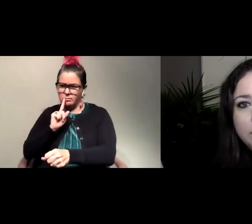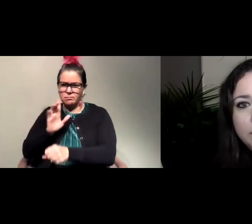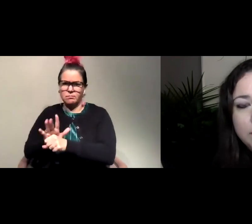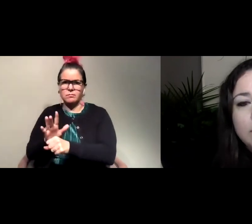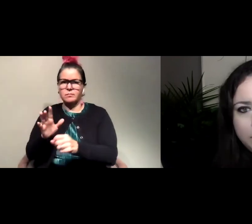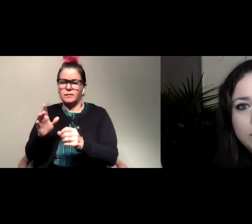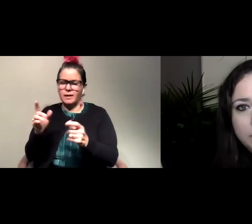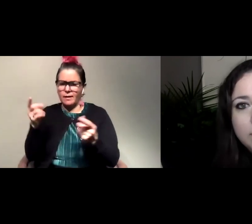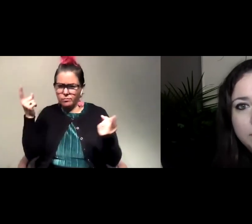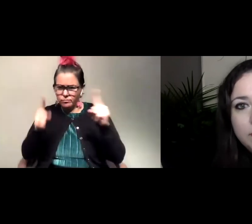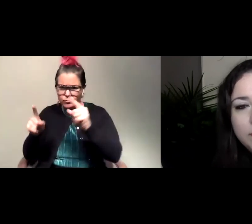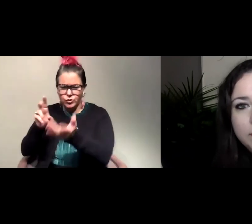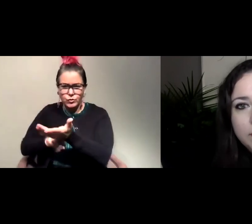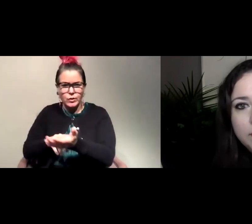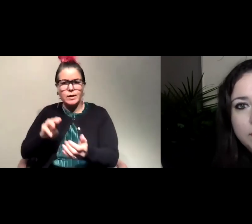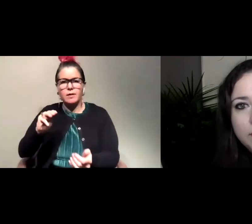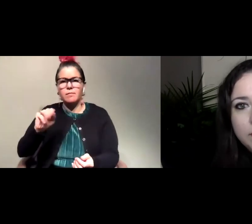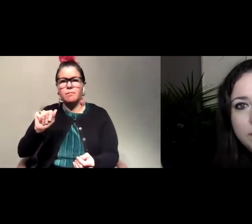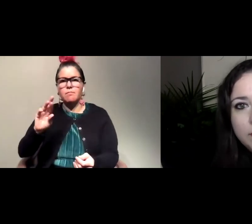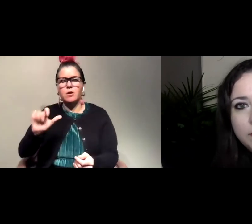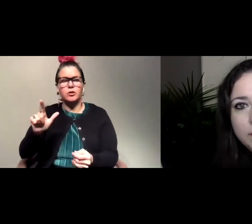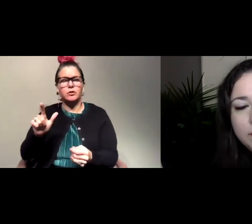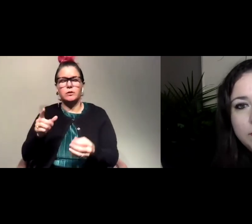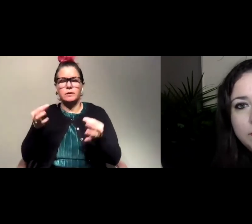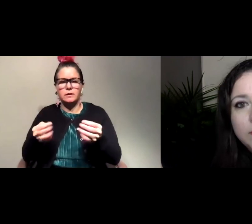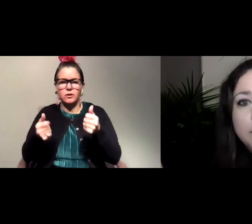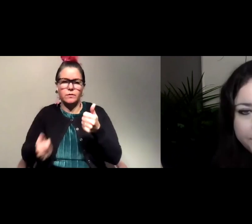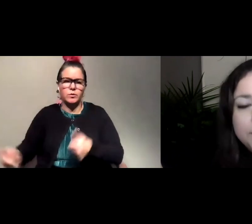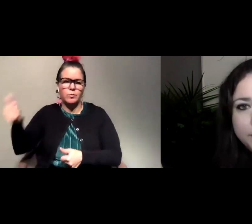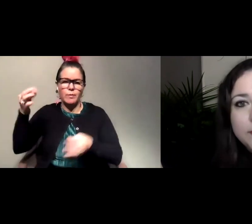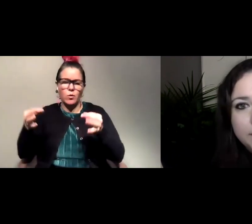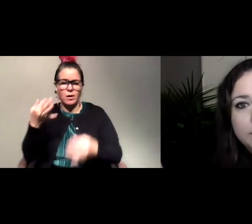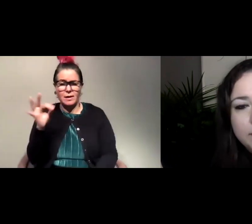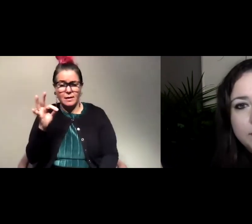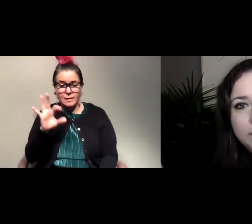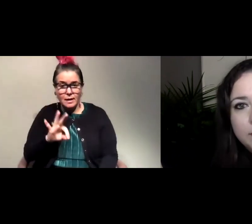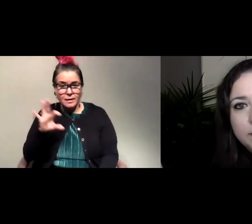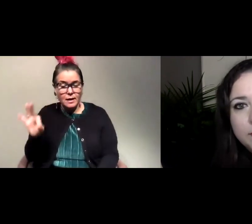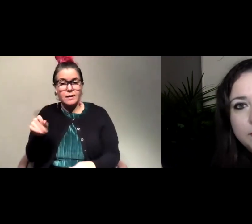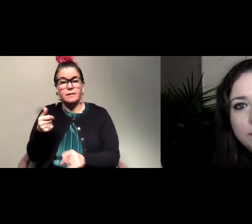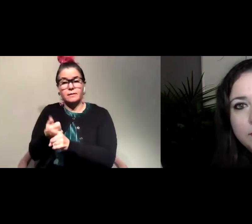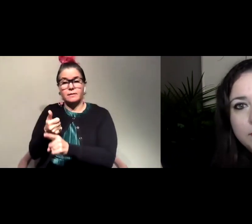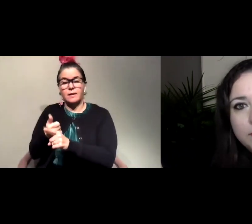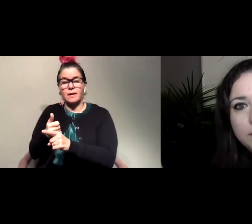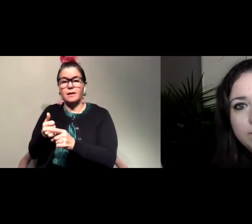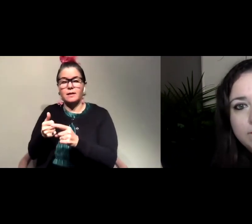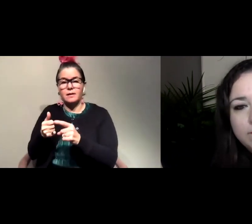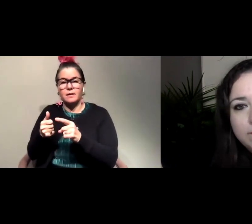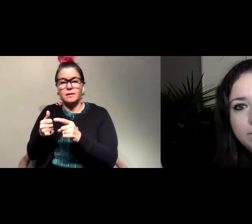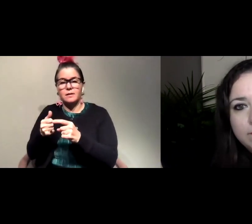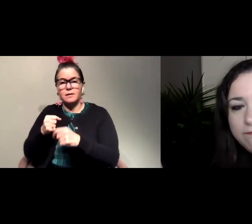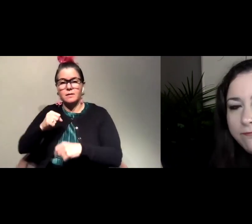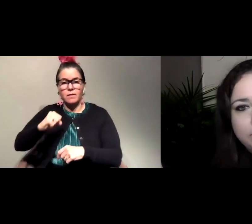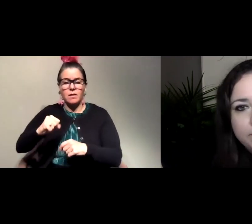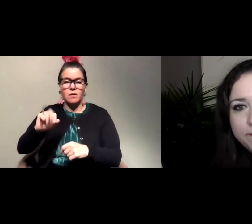treaties and the Marshall decision from the Supreme Court in 1999. And they have been met with nothing but racism